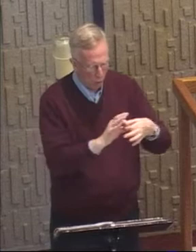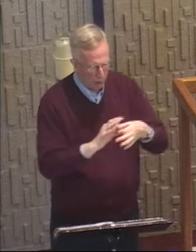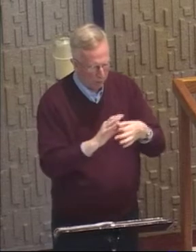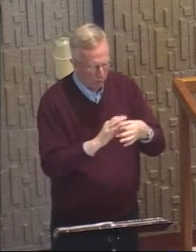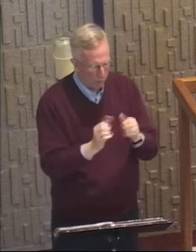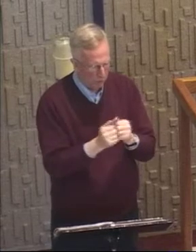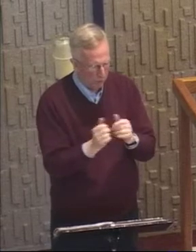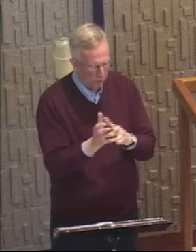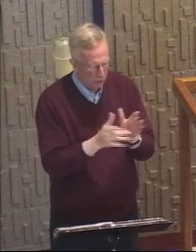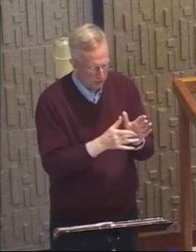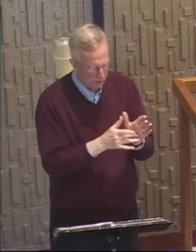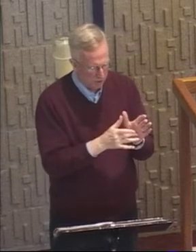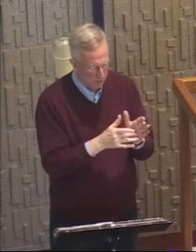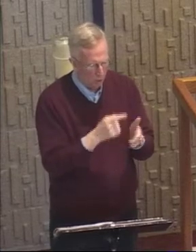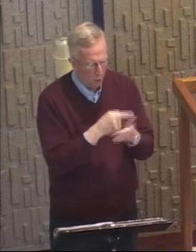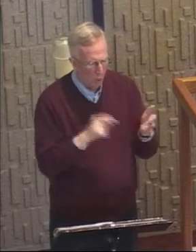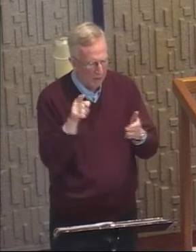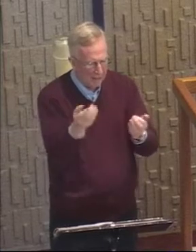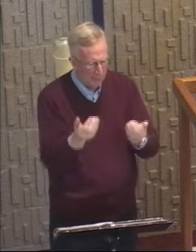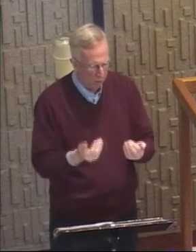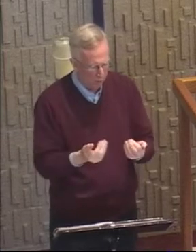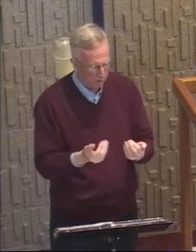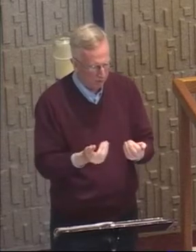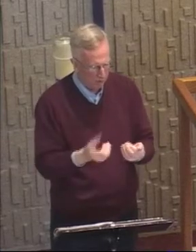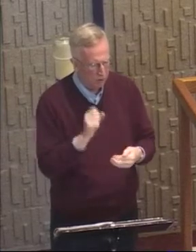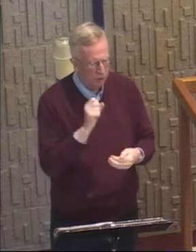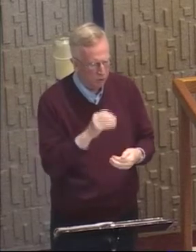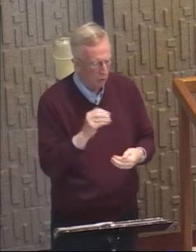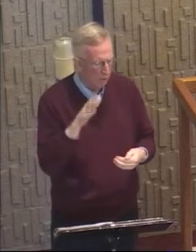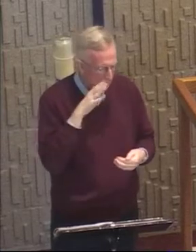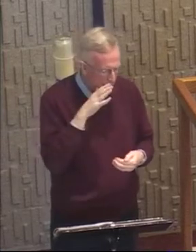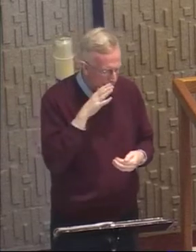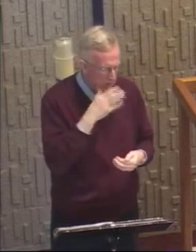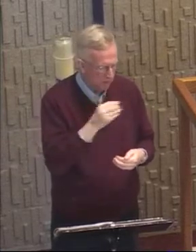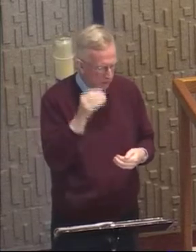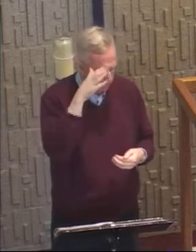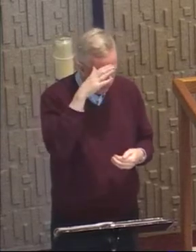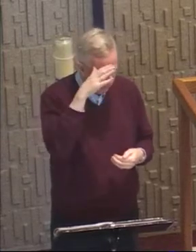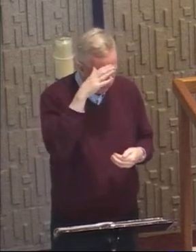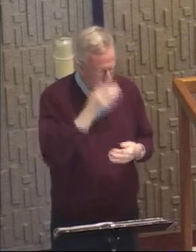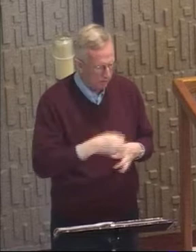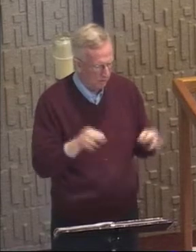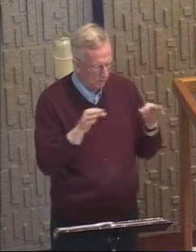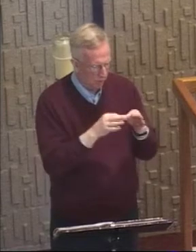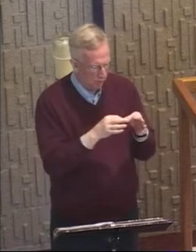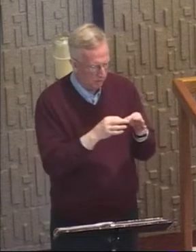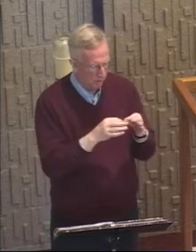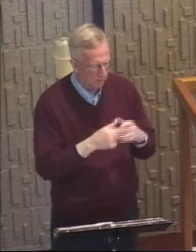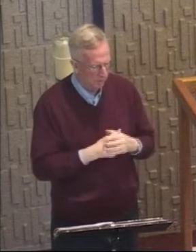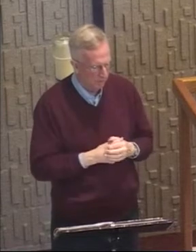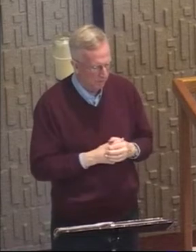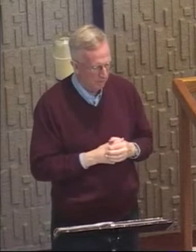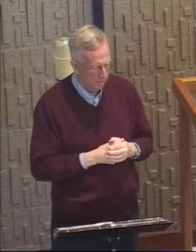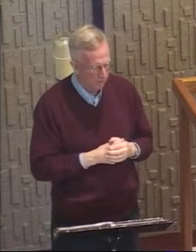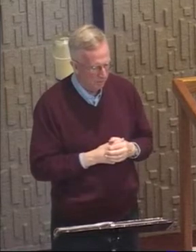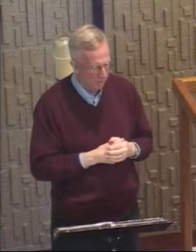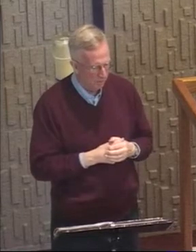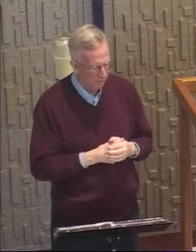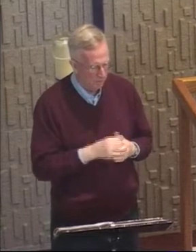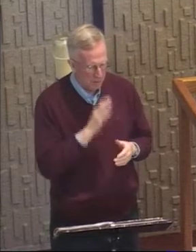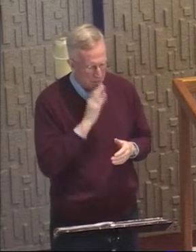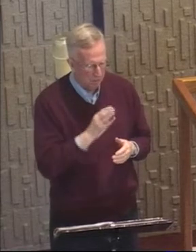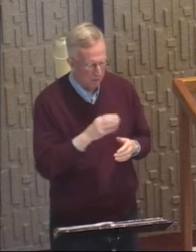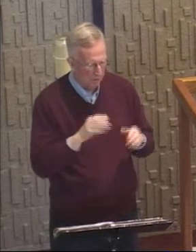of us. So moms, dads, it's important to be great